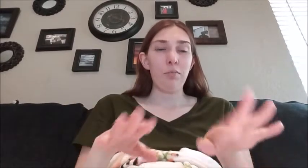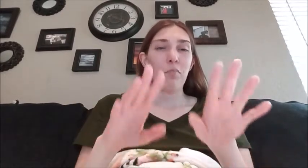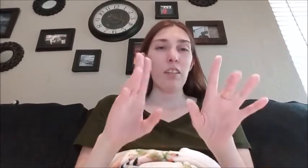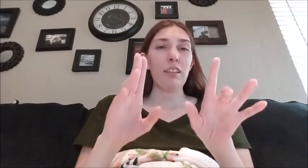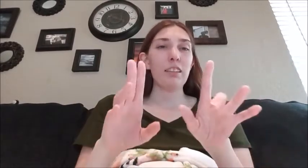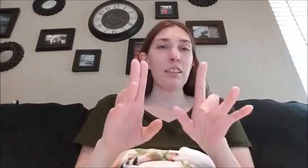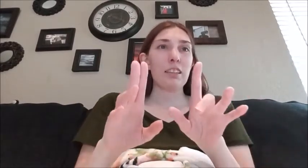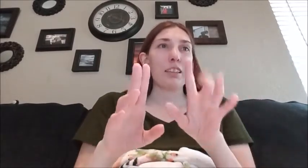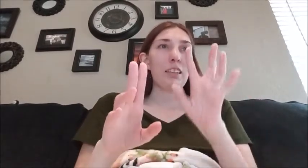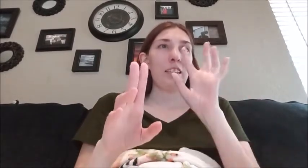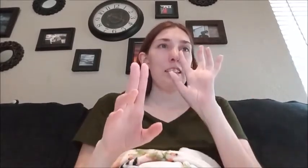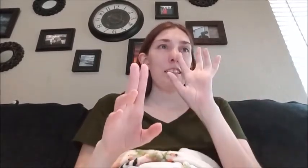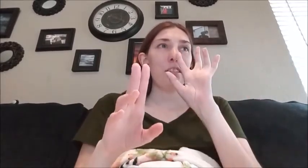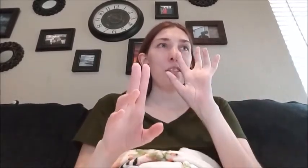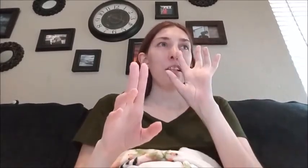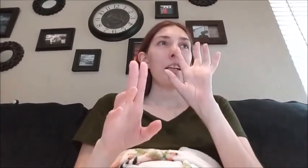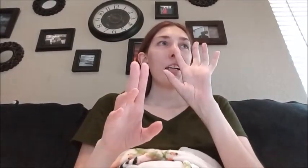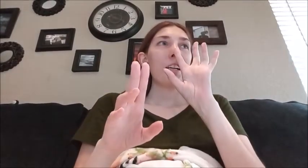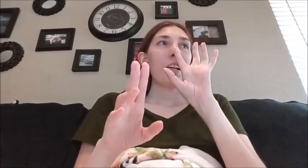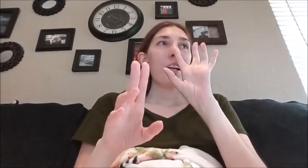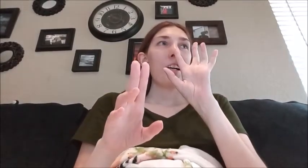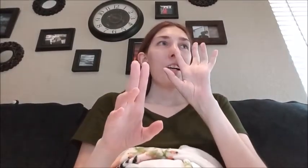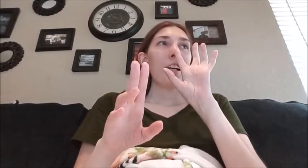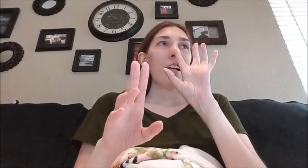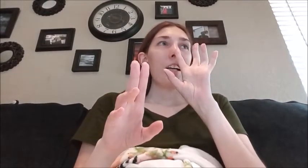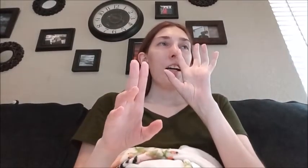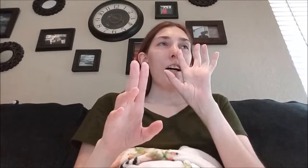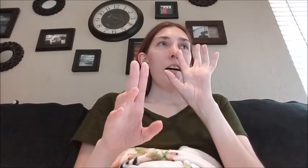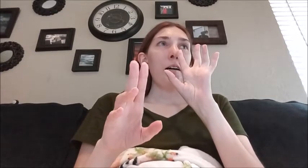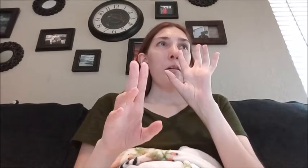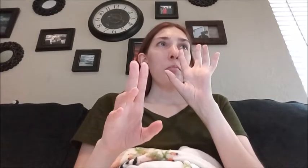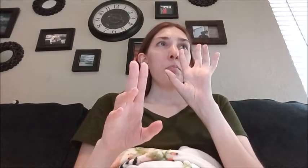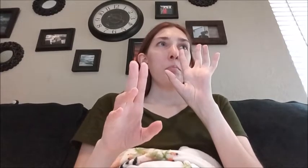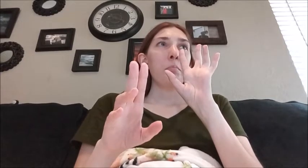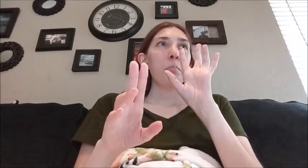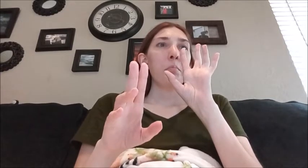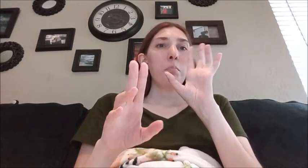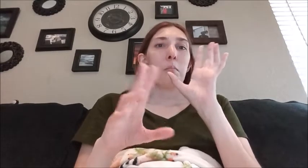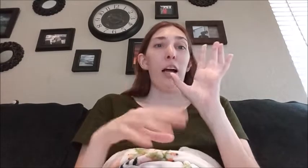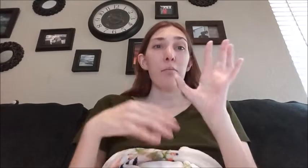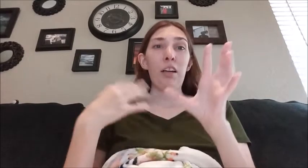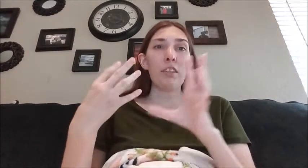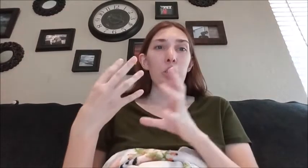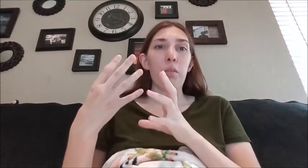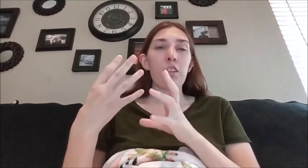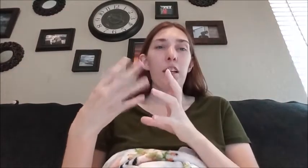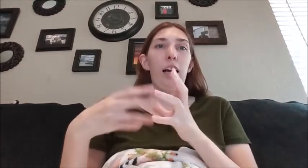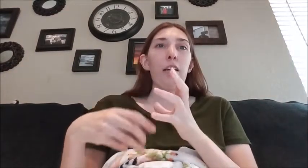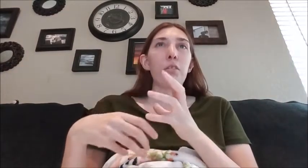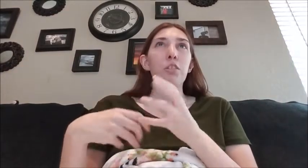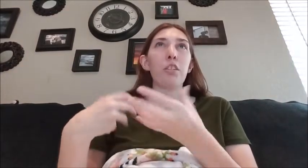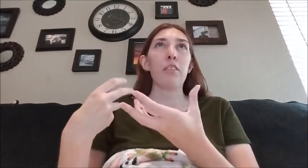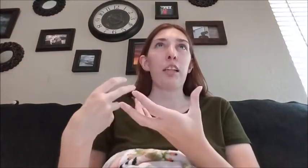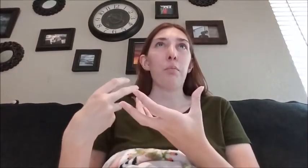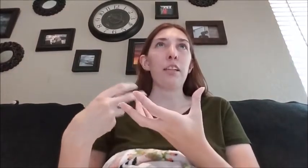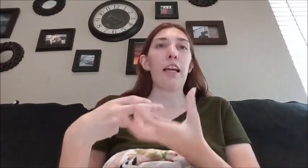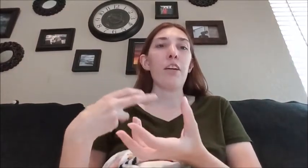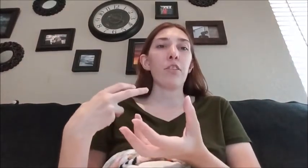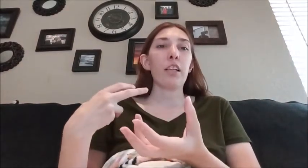so um I've been having so much that I would usually have to get up like every